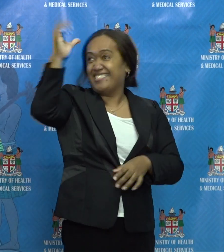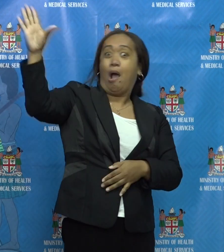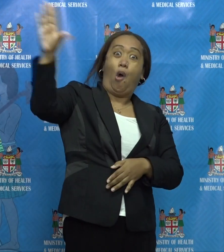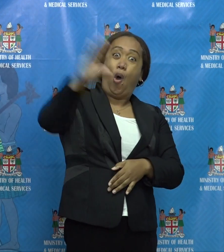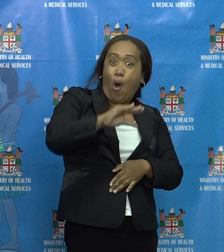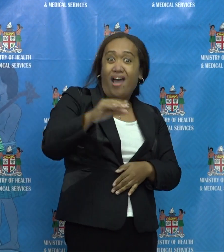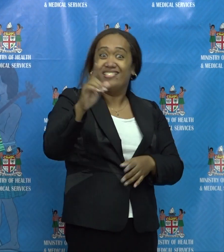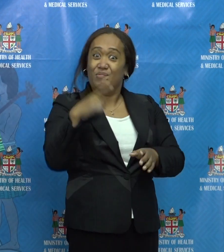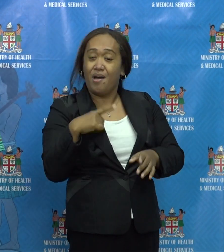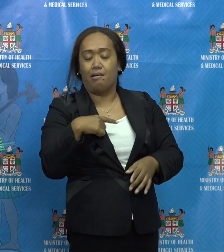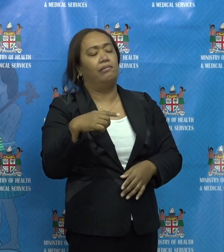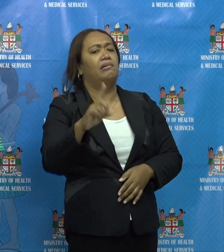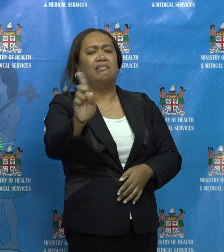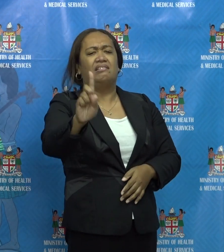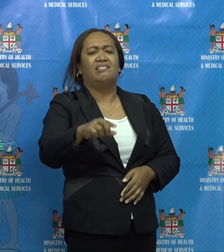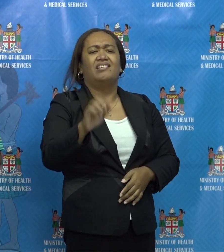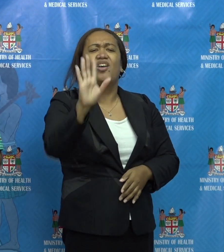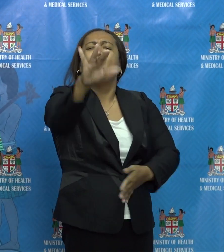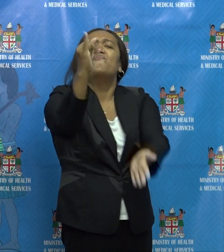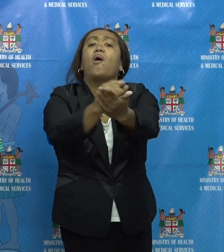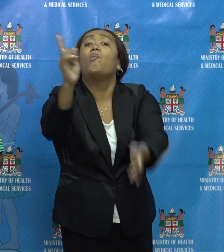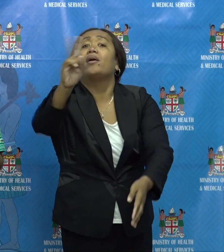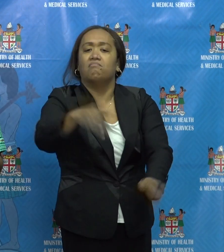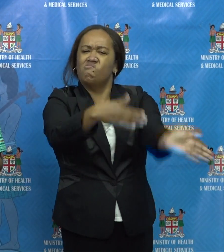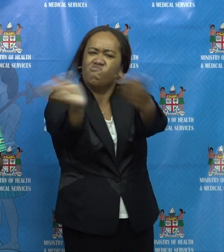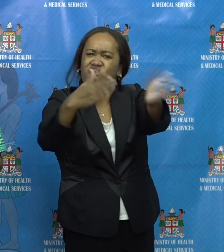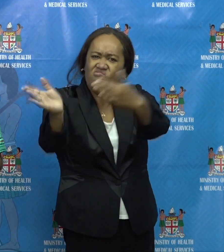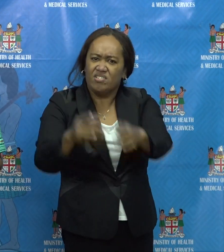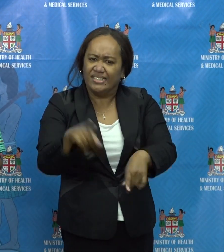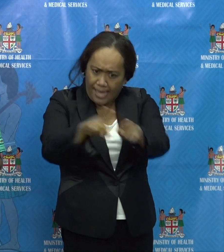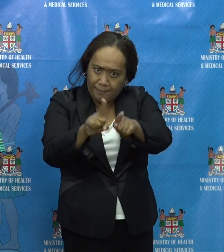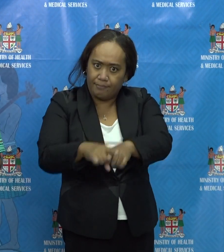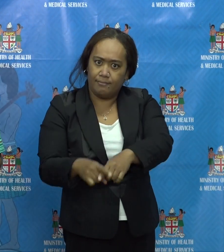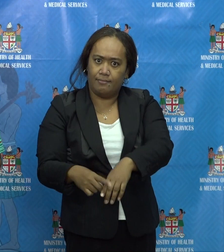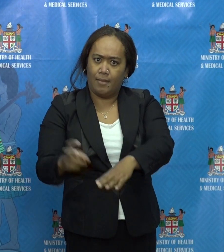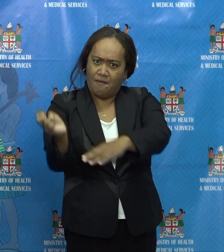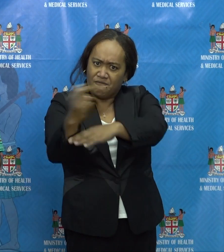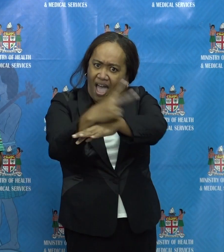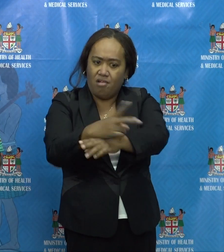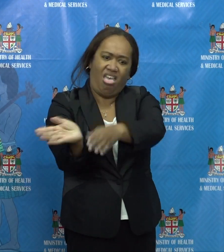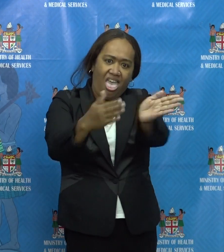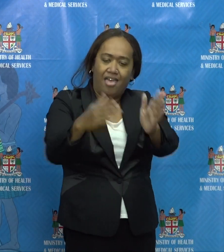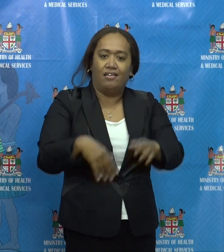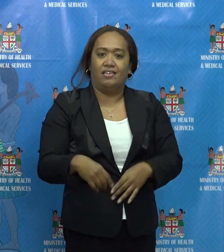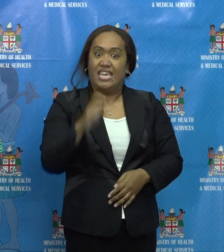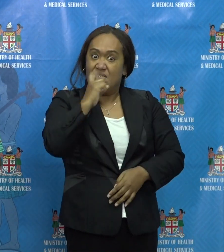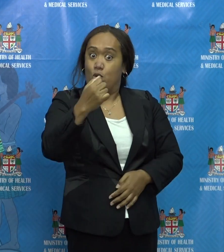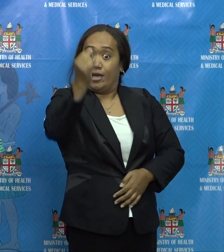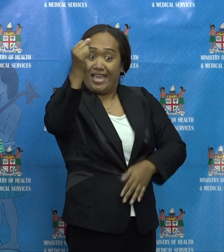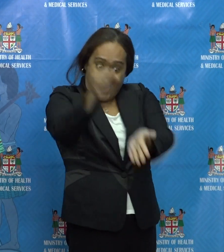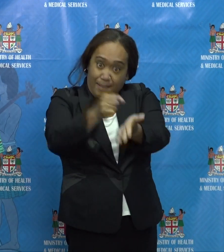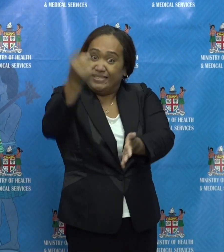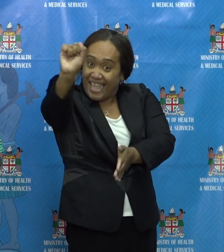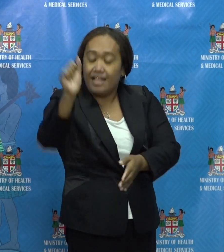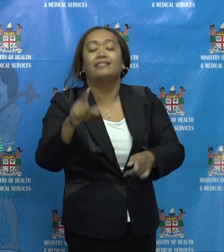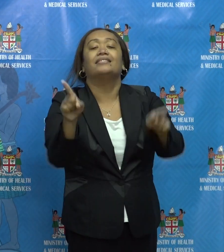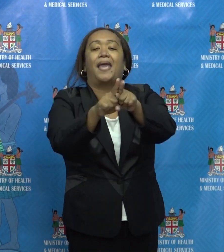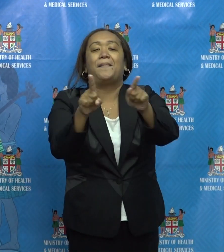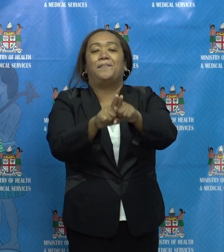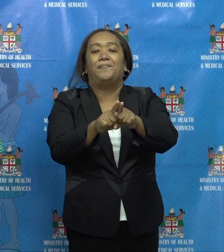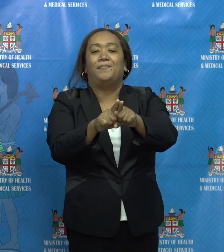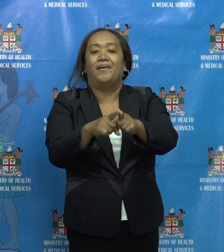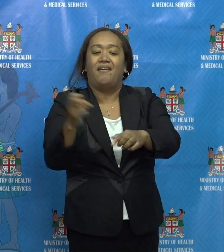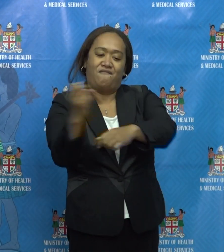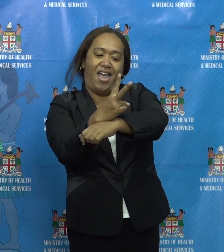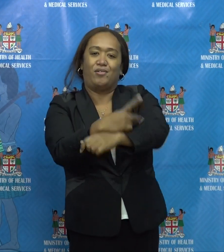We've said it before. When you move, the virus moves. You keep still, the virus keeps still. Eventually, it dies.